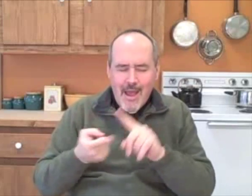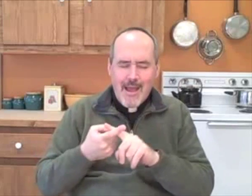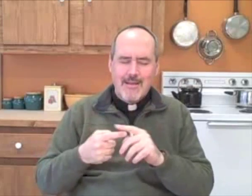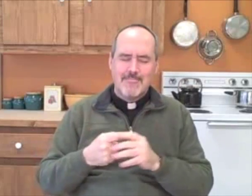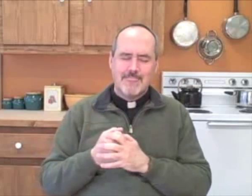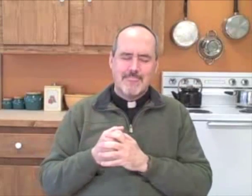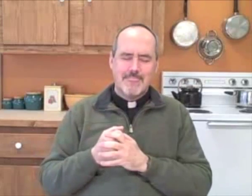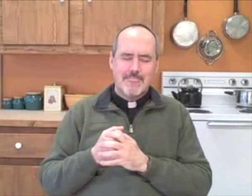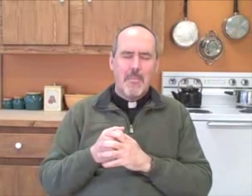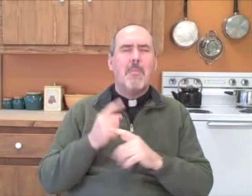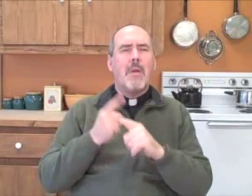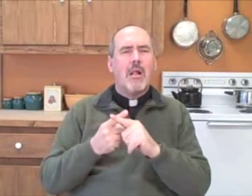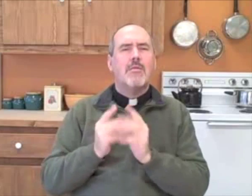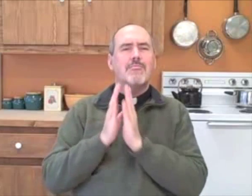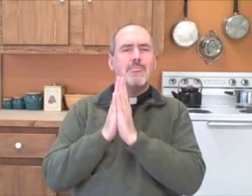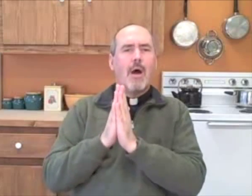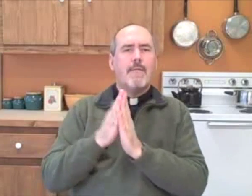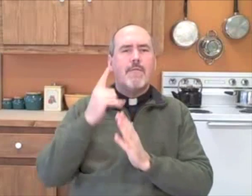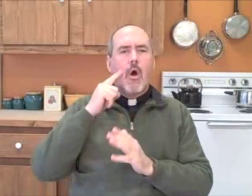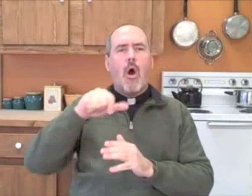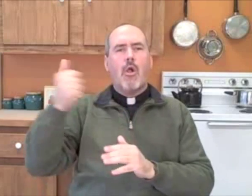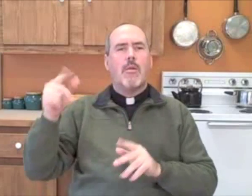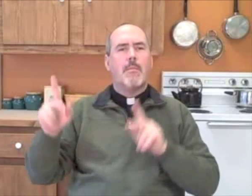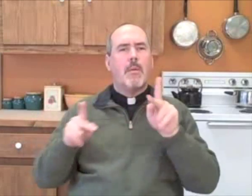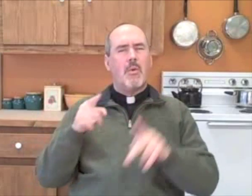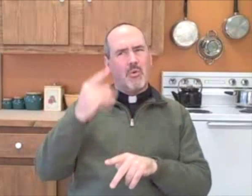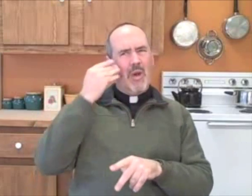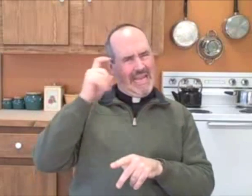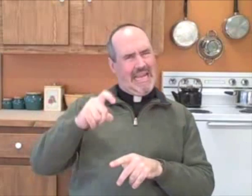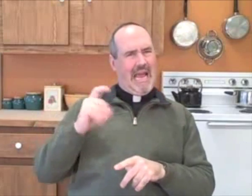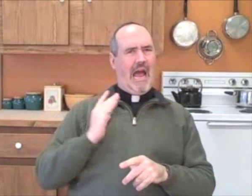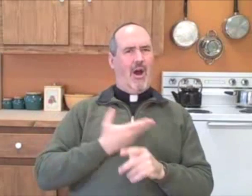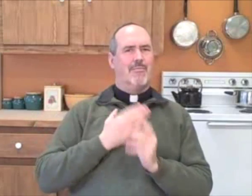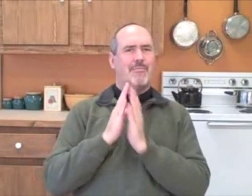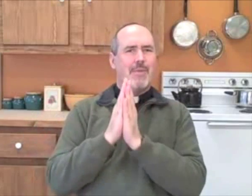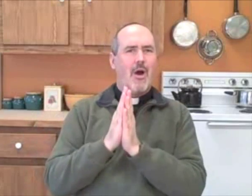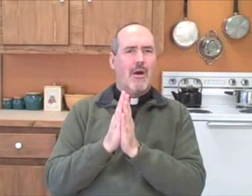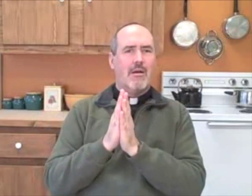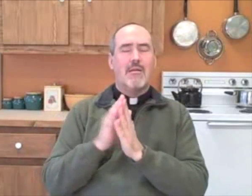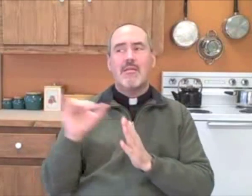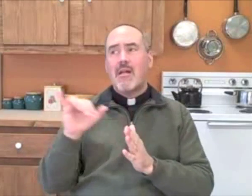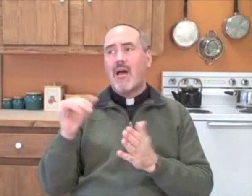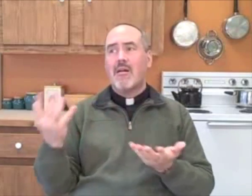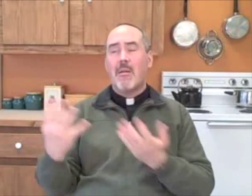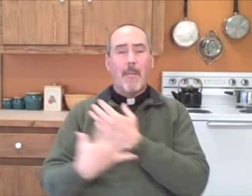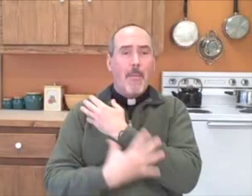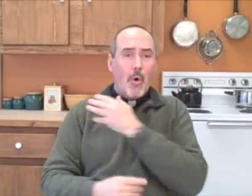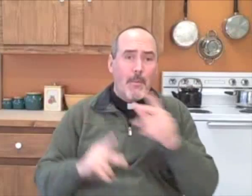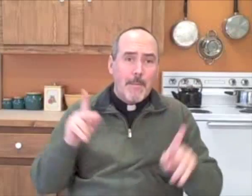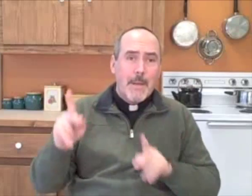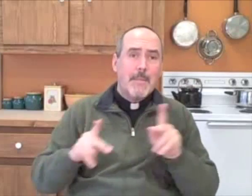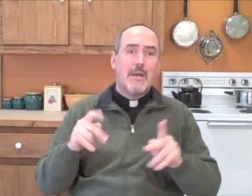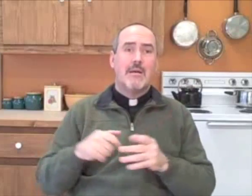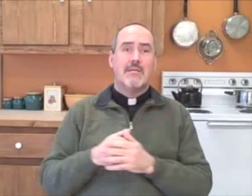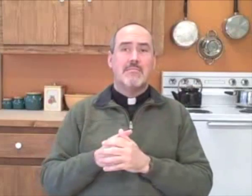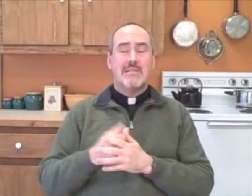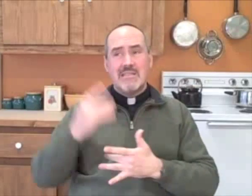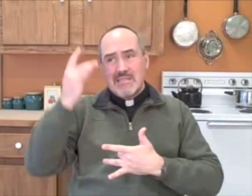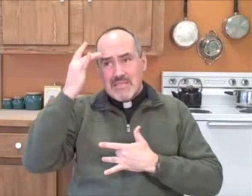other people that need our prayers. For example, poor people, people that are sick, people that are victims of